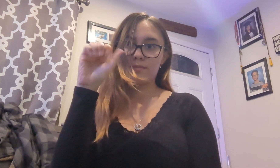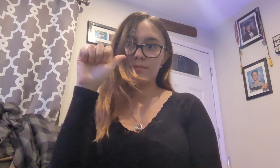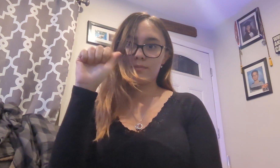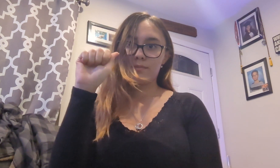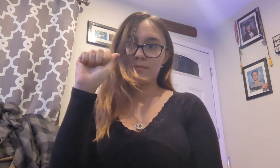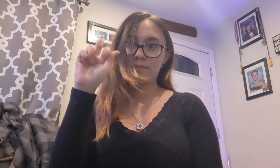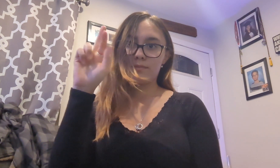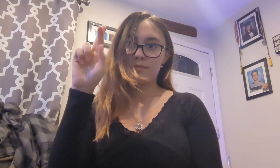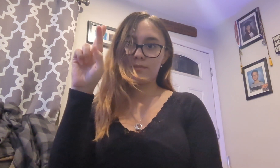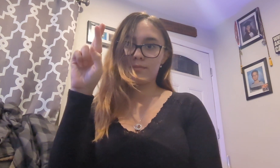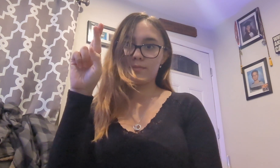What's name?